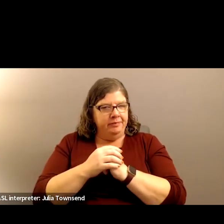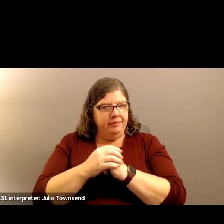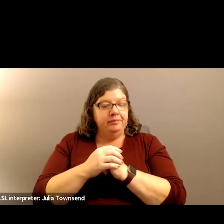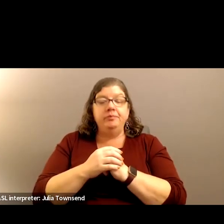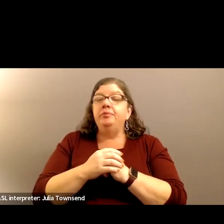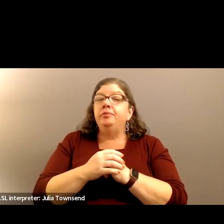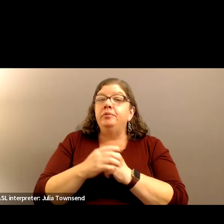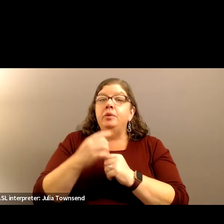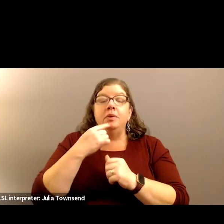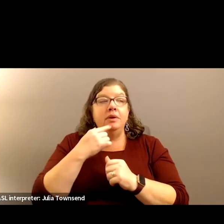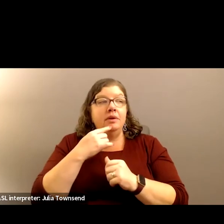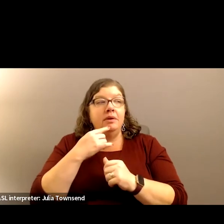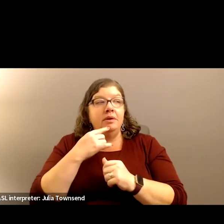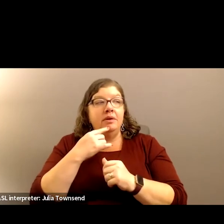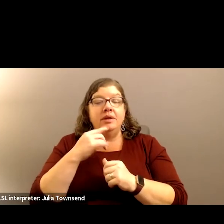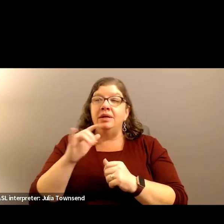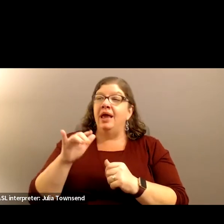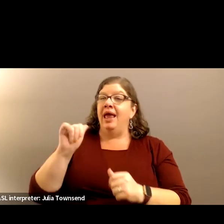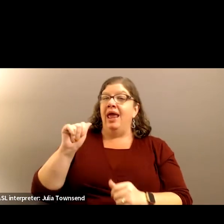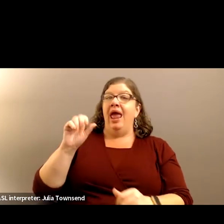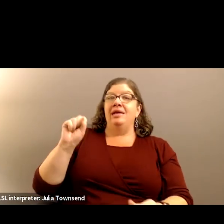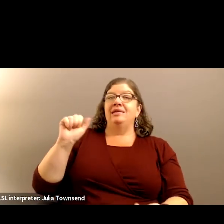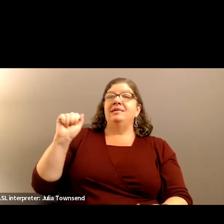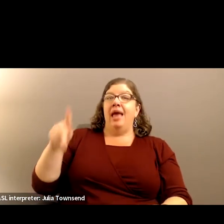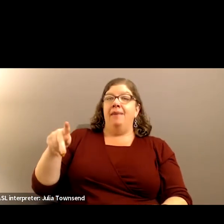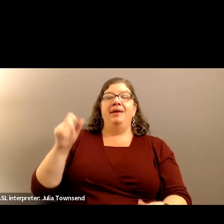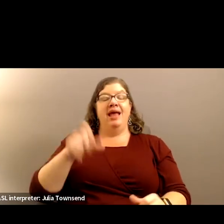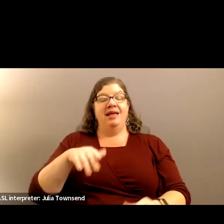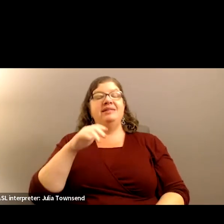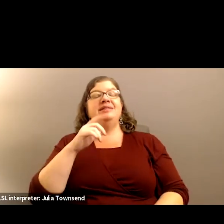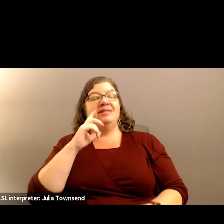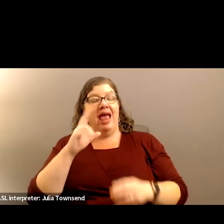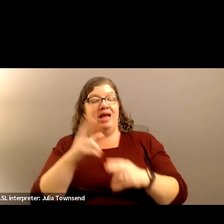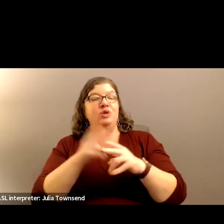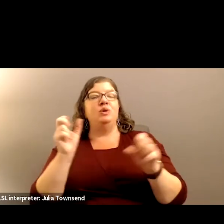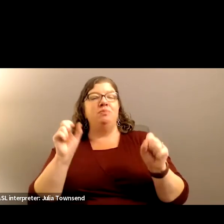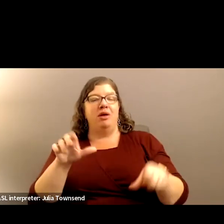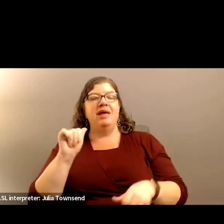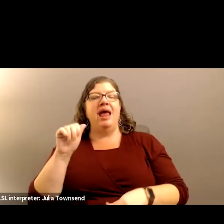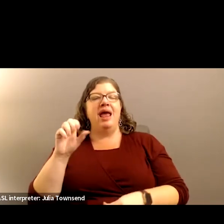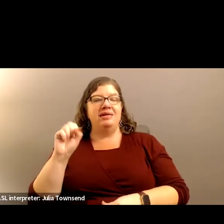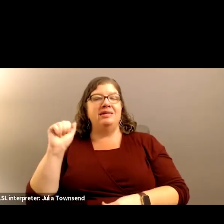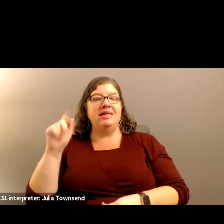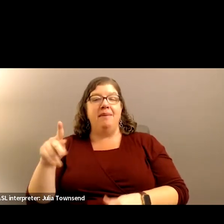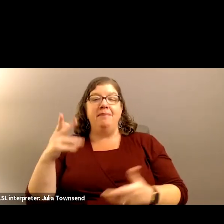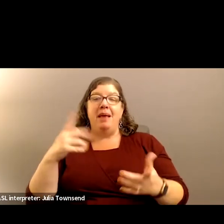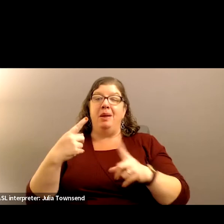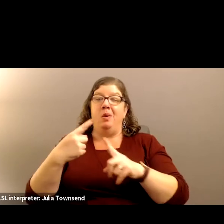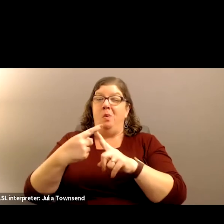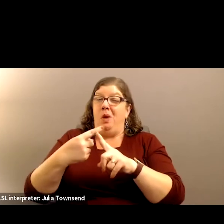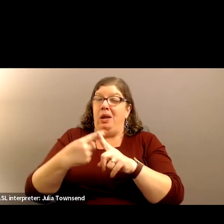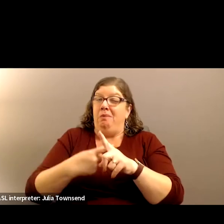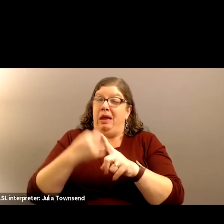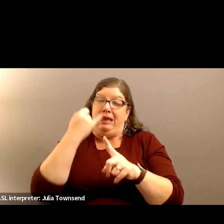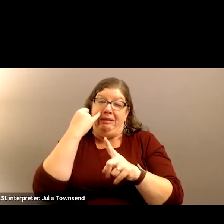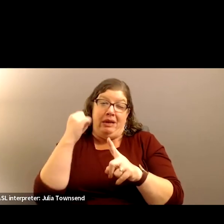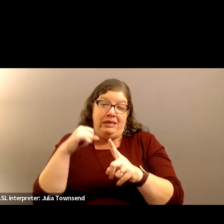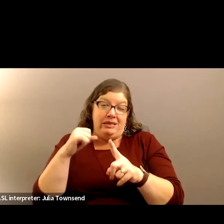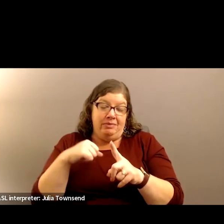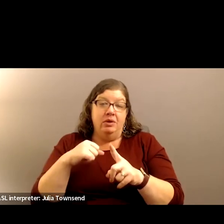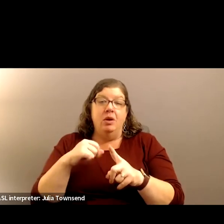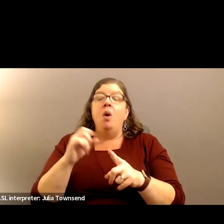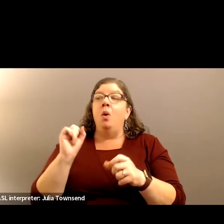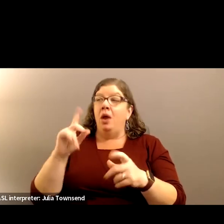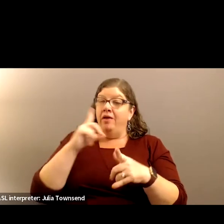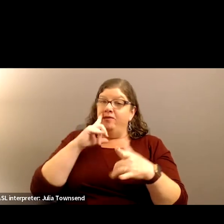Pardon me? But ASAP. But ASAP would probably be a month. In the